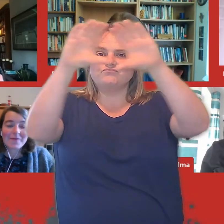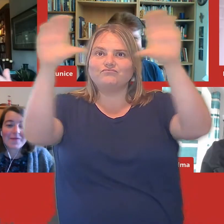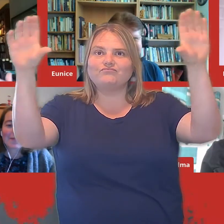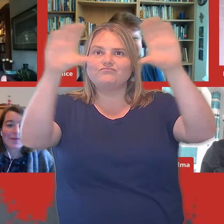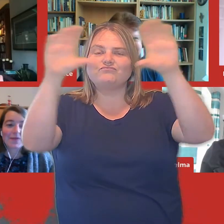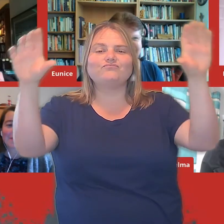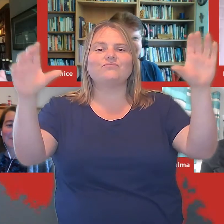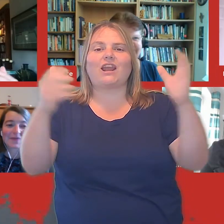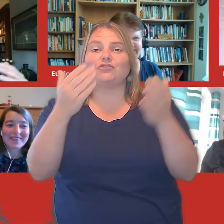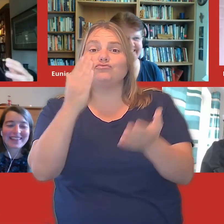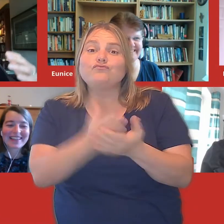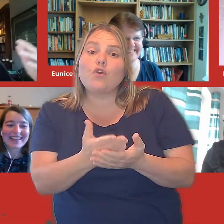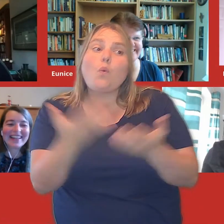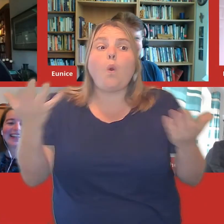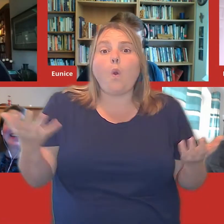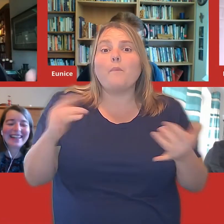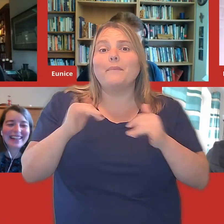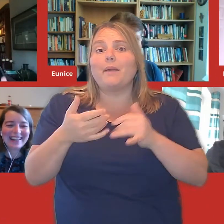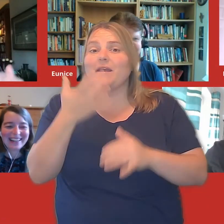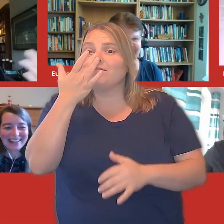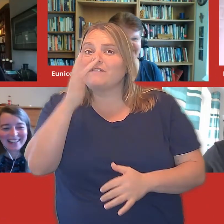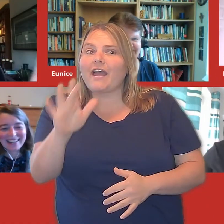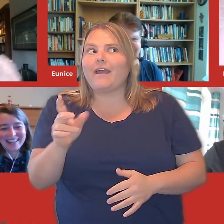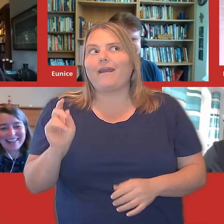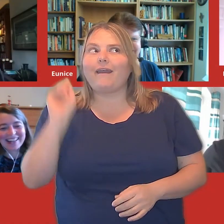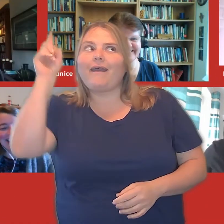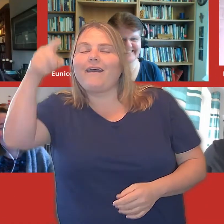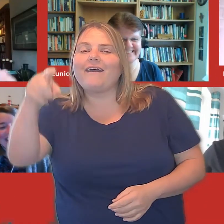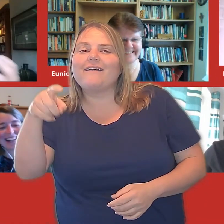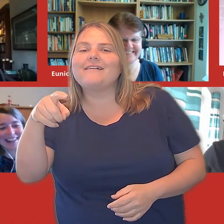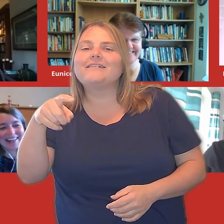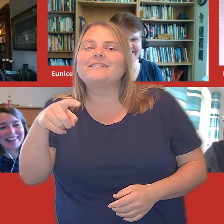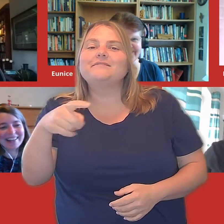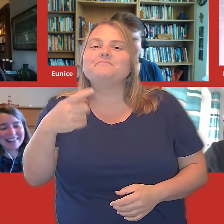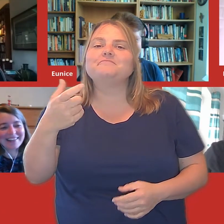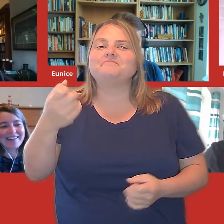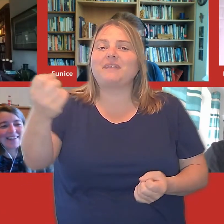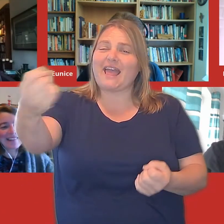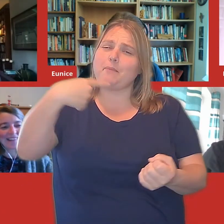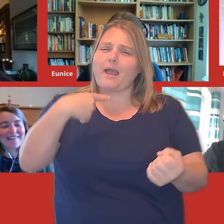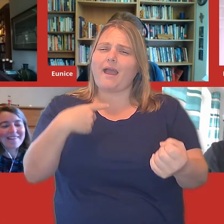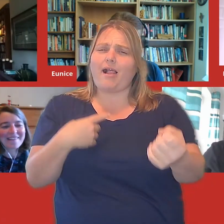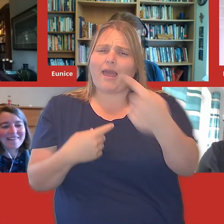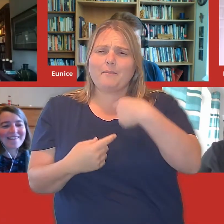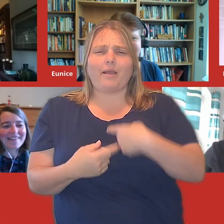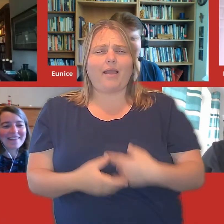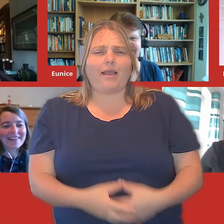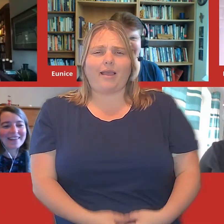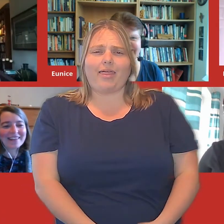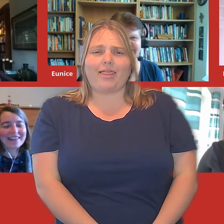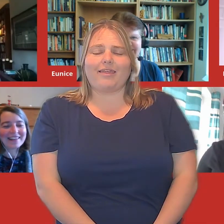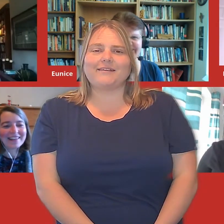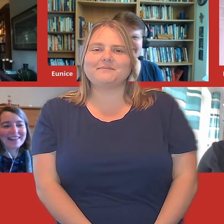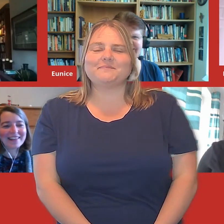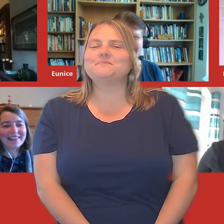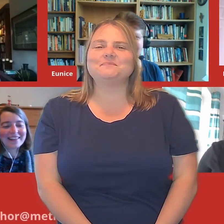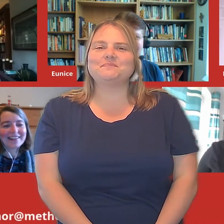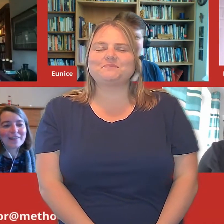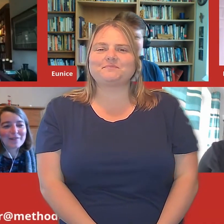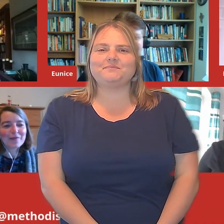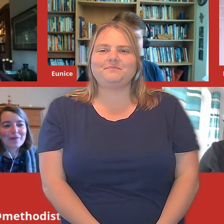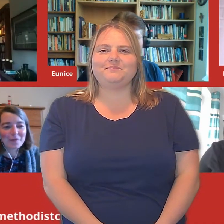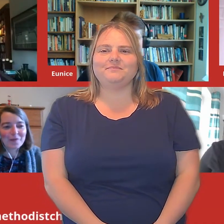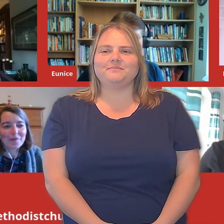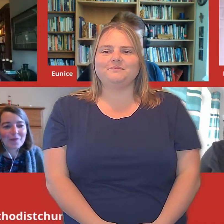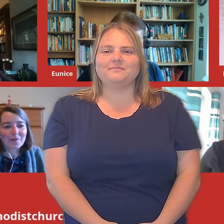whatever the Gazette or the, the, the, the, you can pull headlines from your community papers, send them in to us. You can find that, find our email